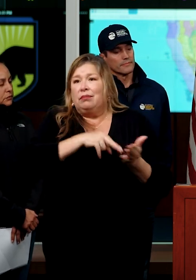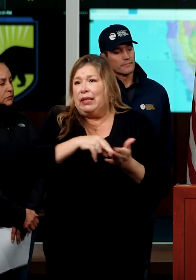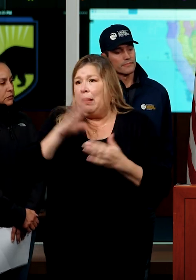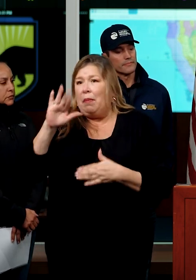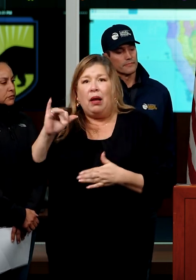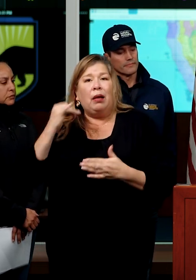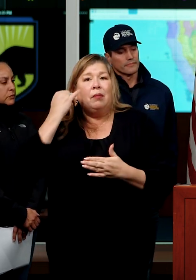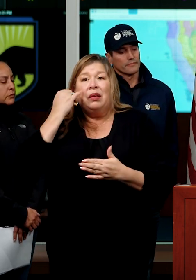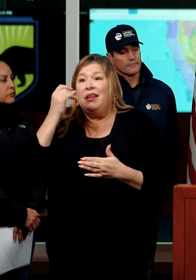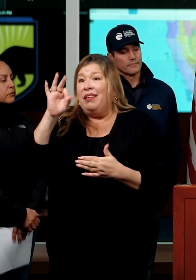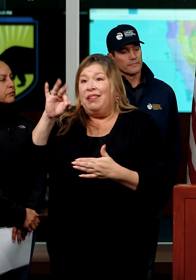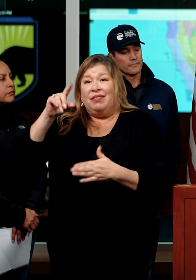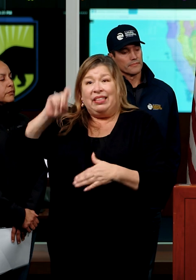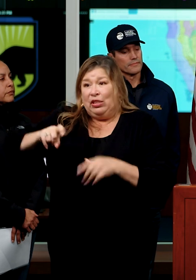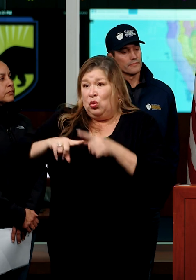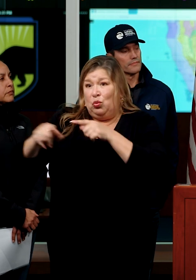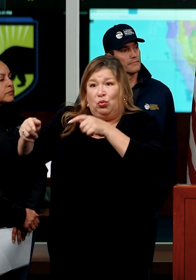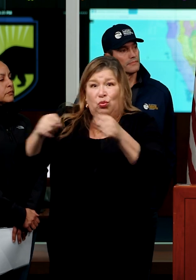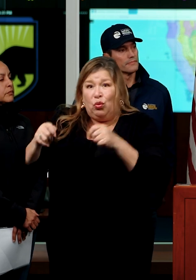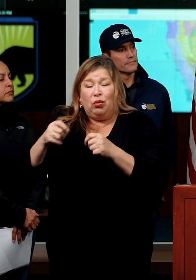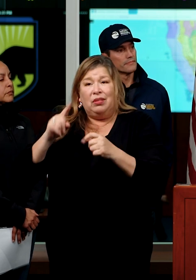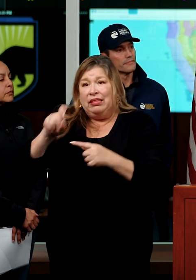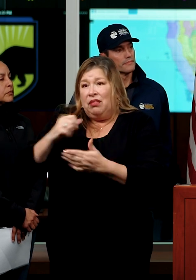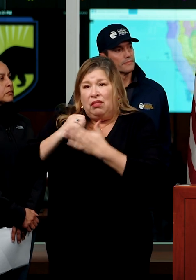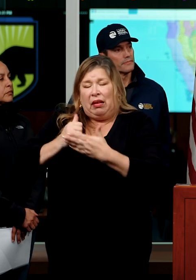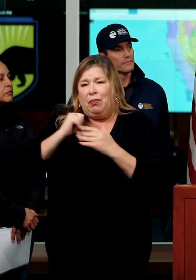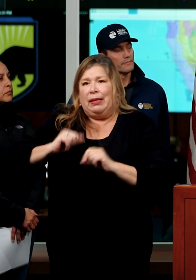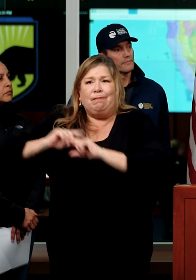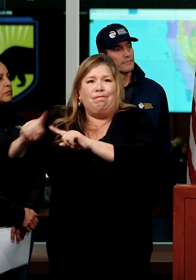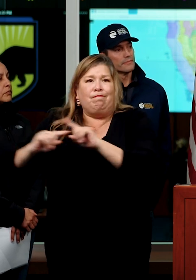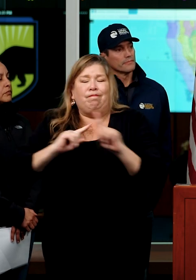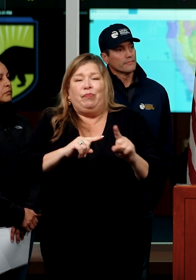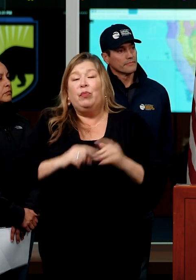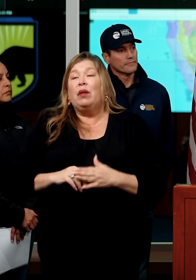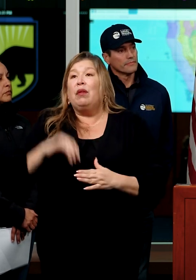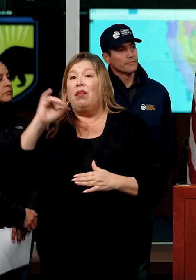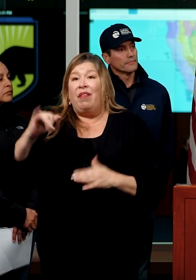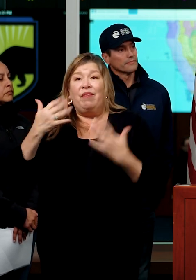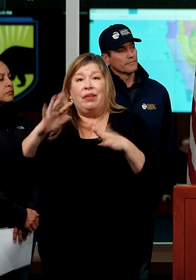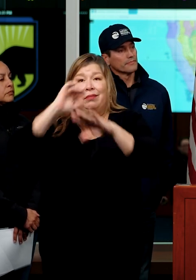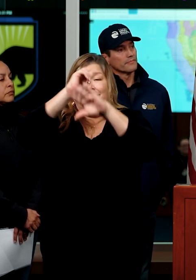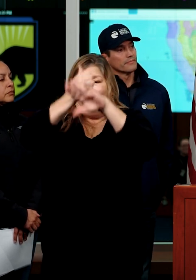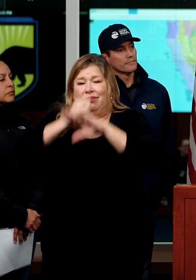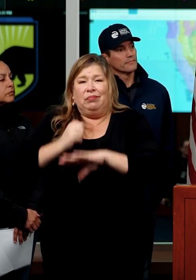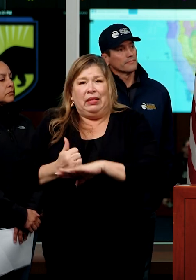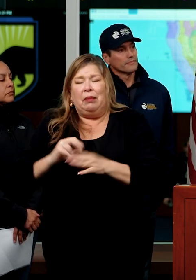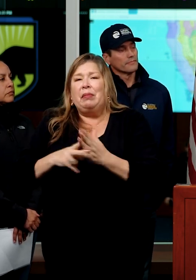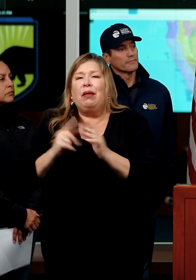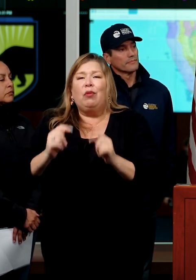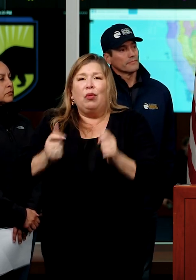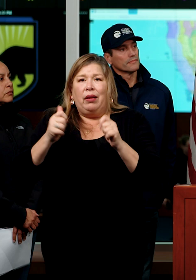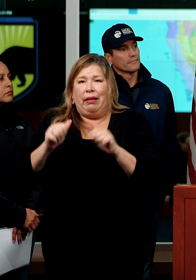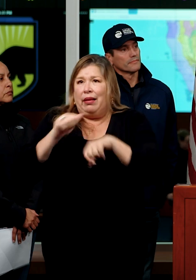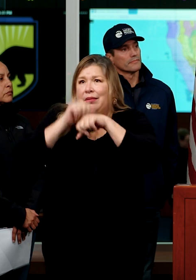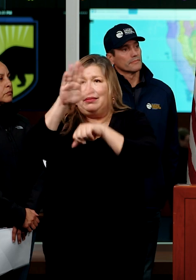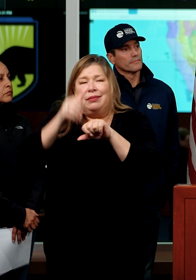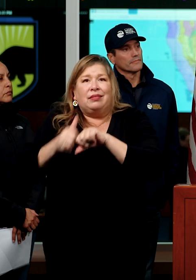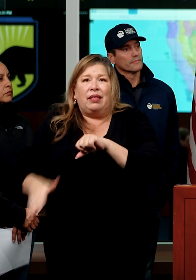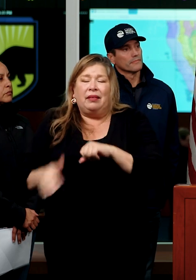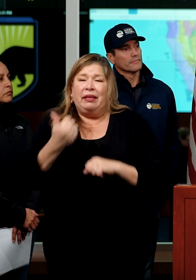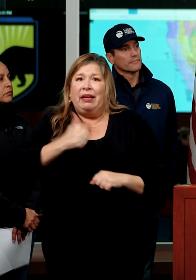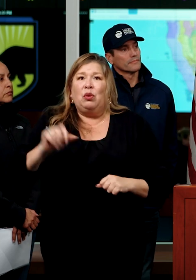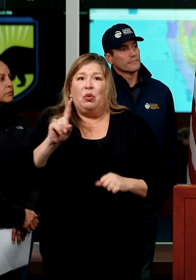capabilities in case those are needed. Again, centrally located here so we can deploy them rapidly across the state.